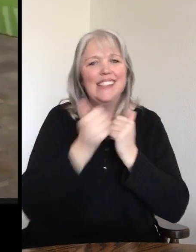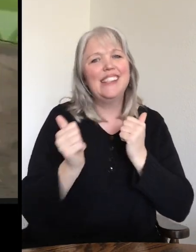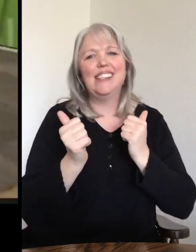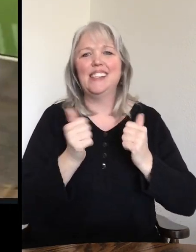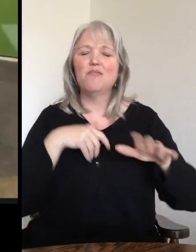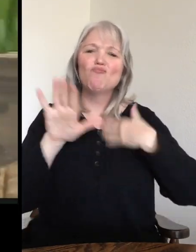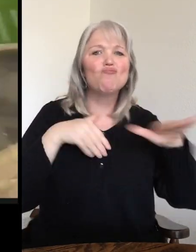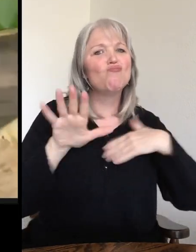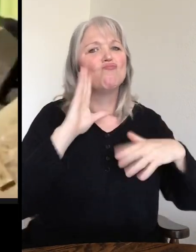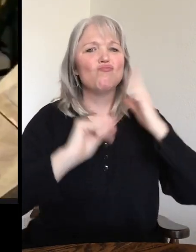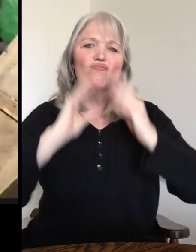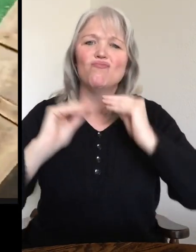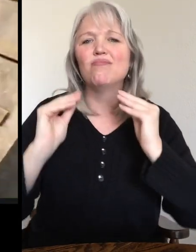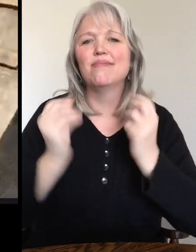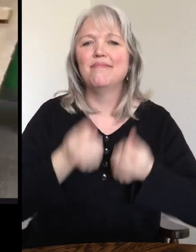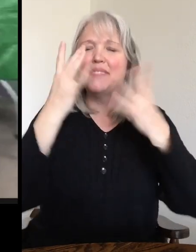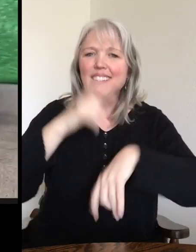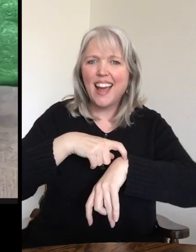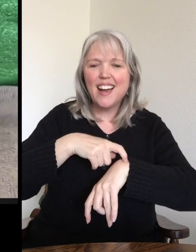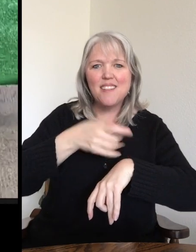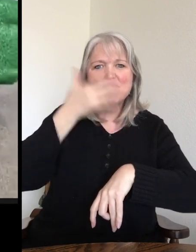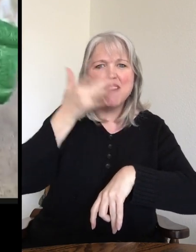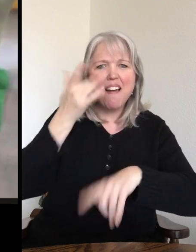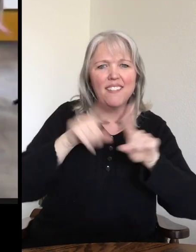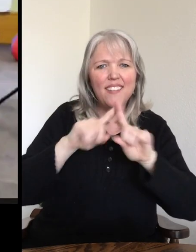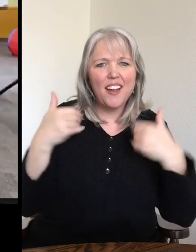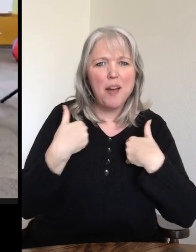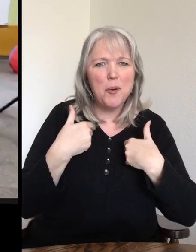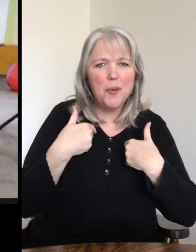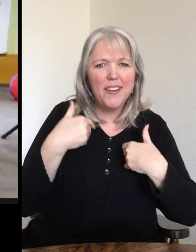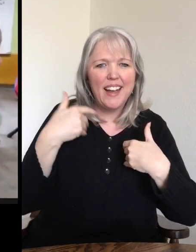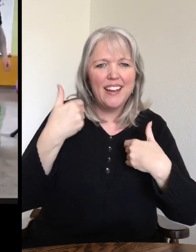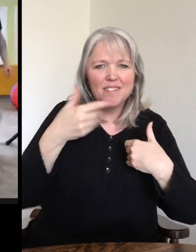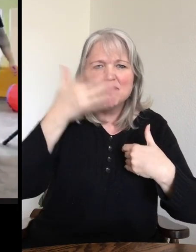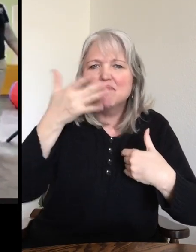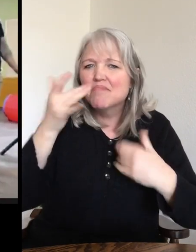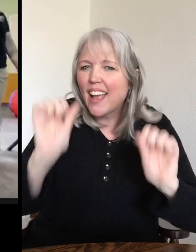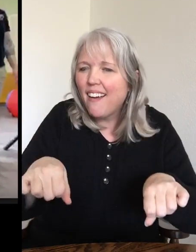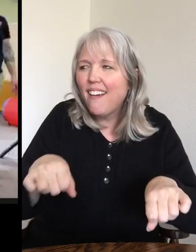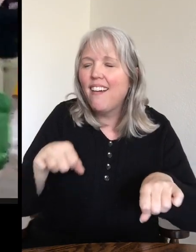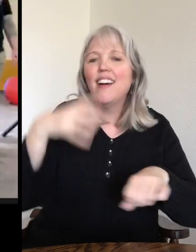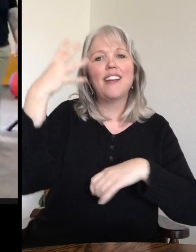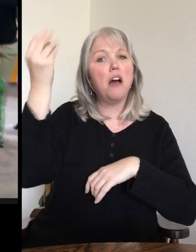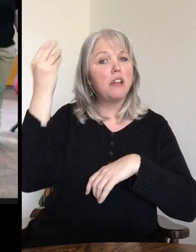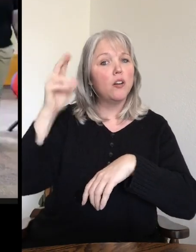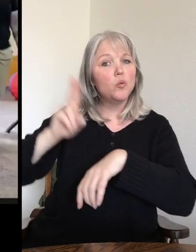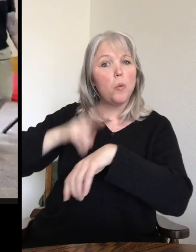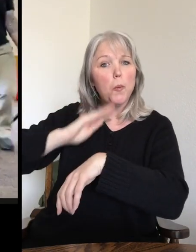stimulation. A lot of times there's some smells from other animals in the carpet. And just being outside of their normal space